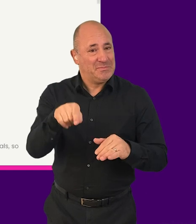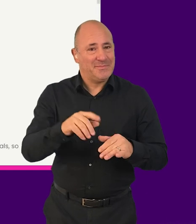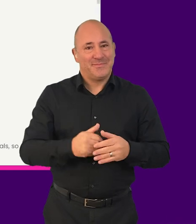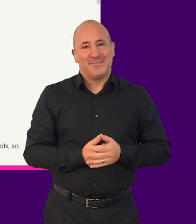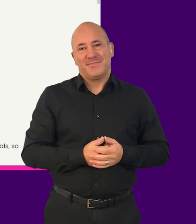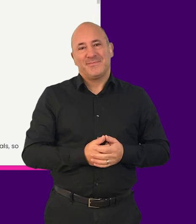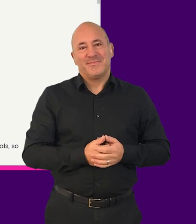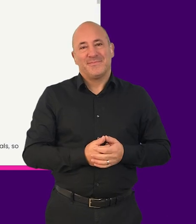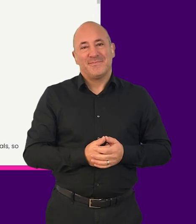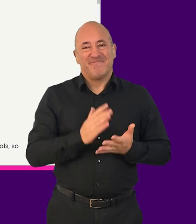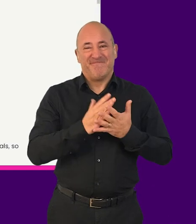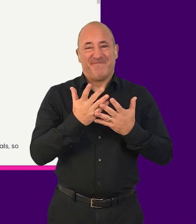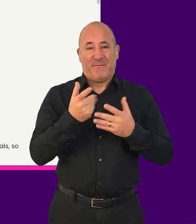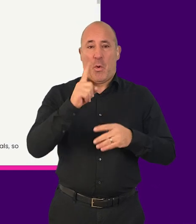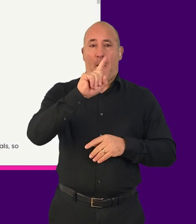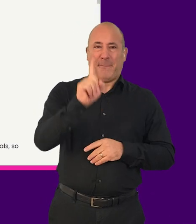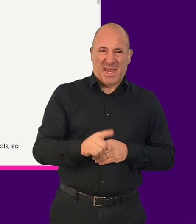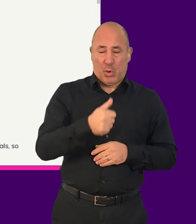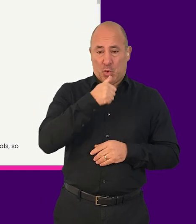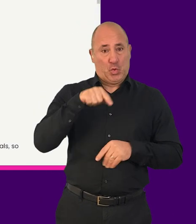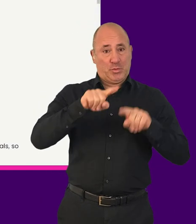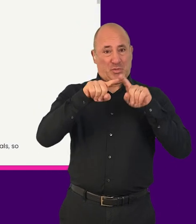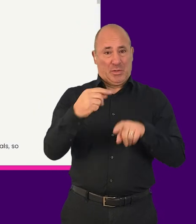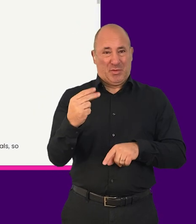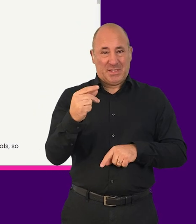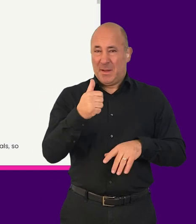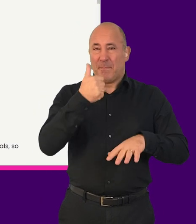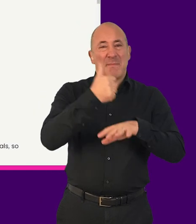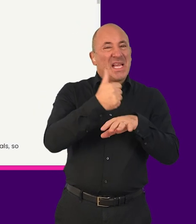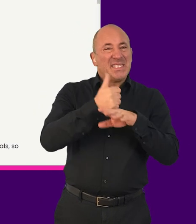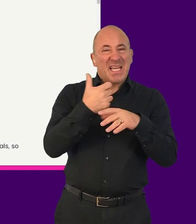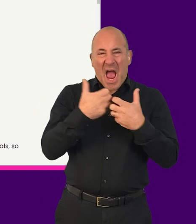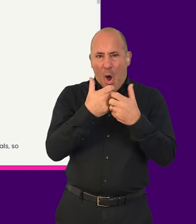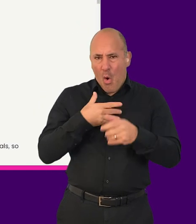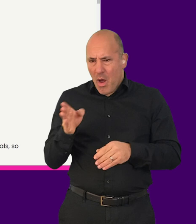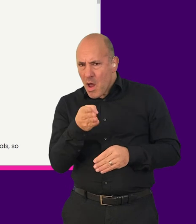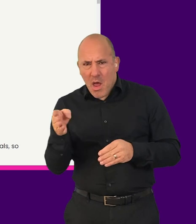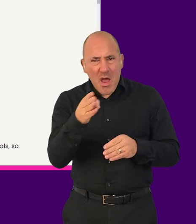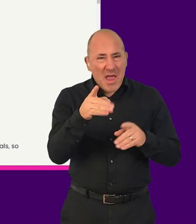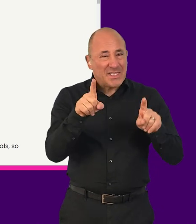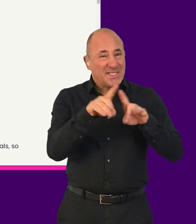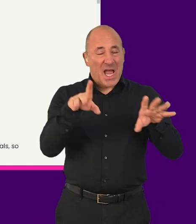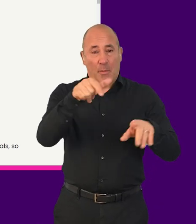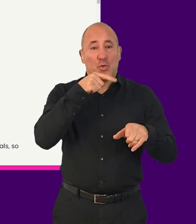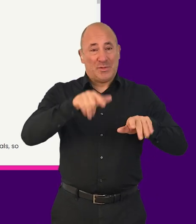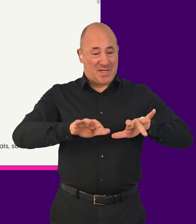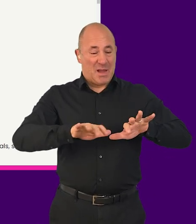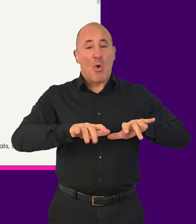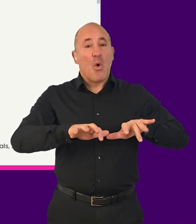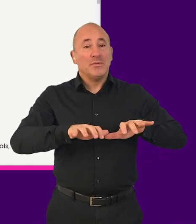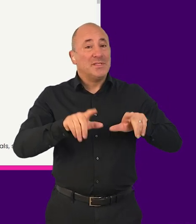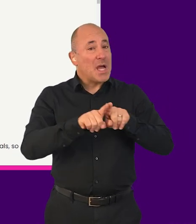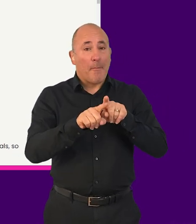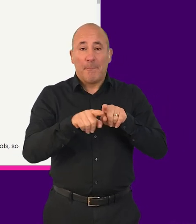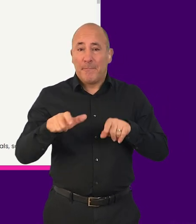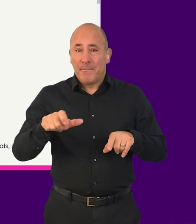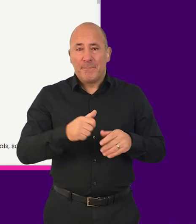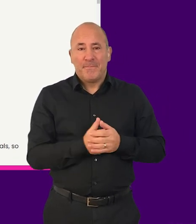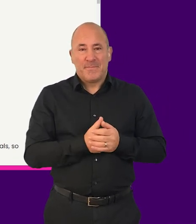The basic navigation for people who use a screen reader is the same as that used by keyboard users in general. The tab key